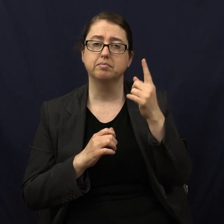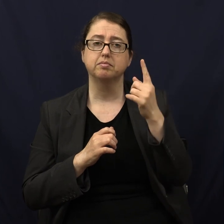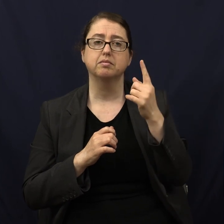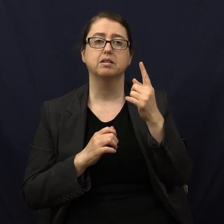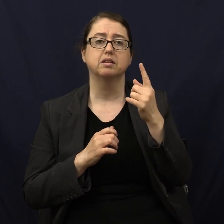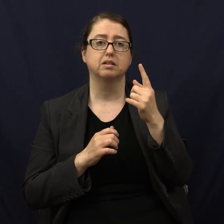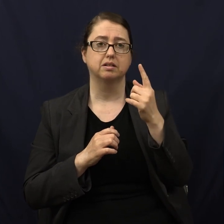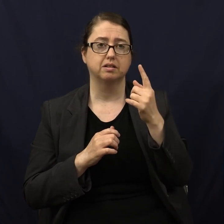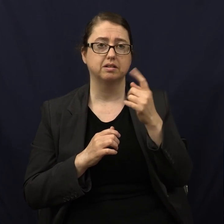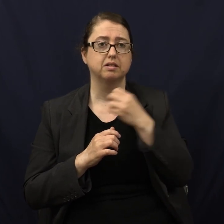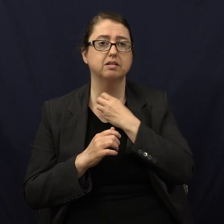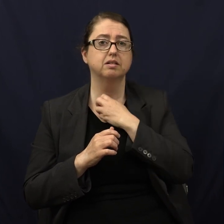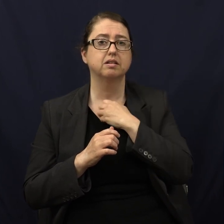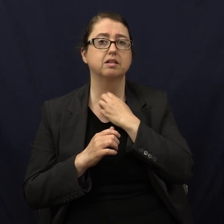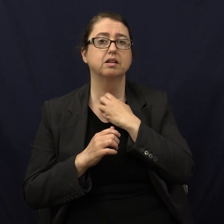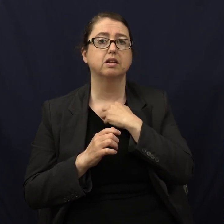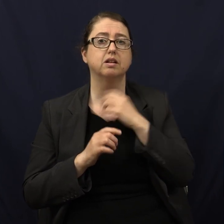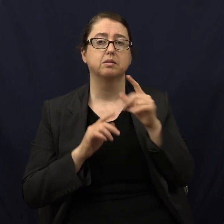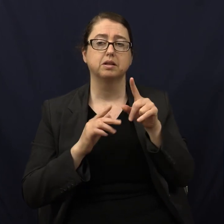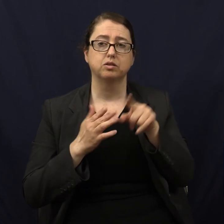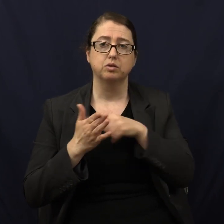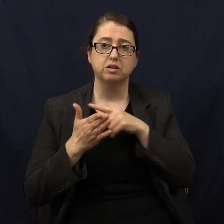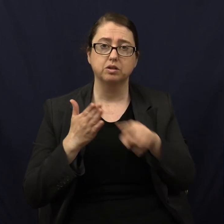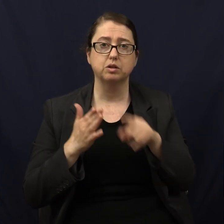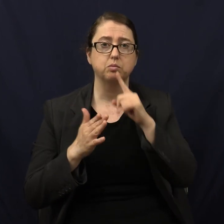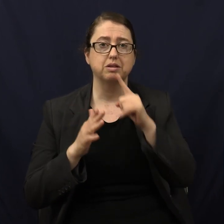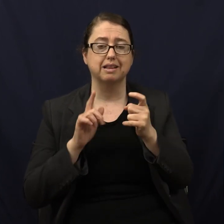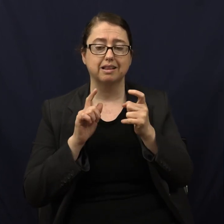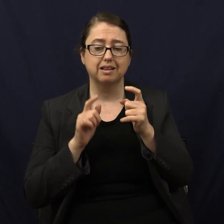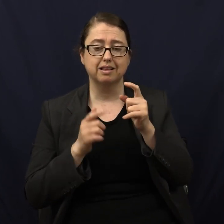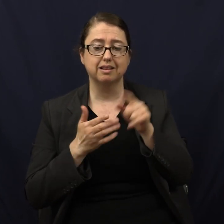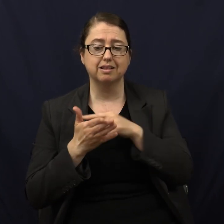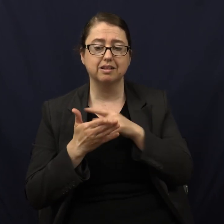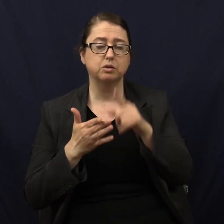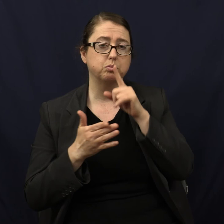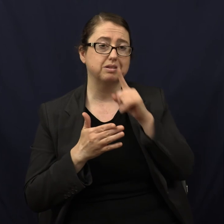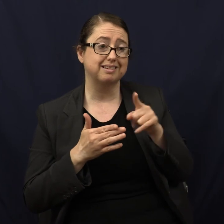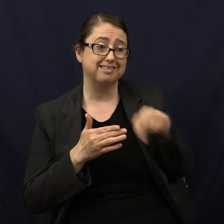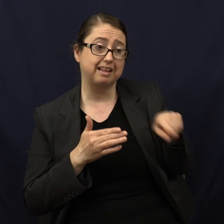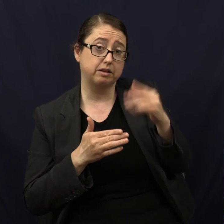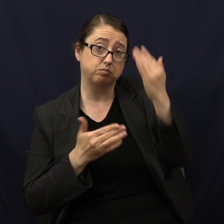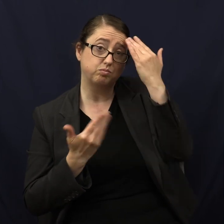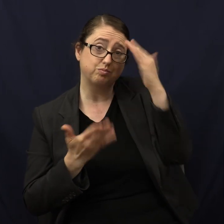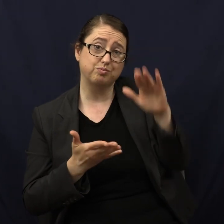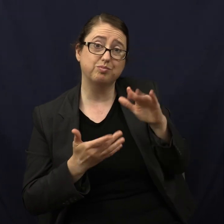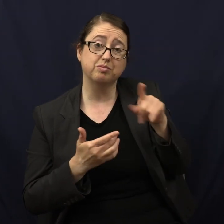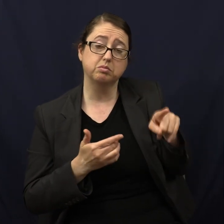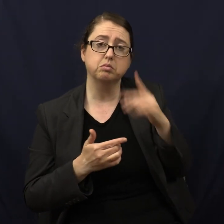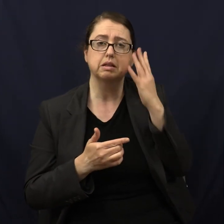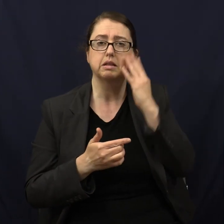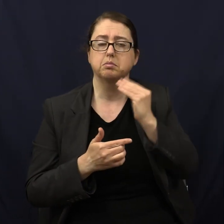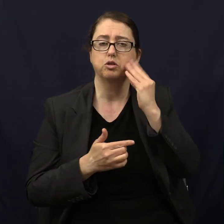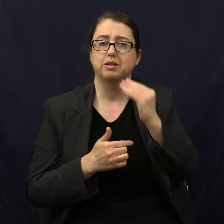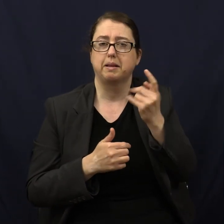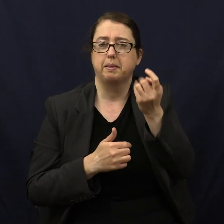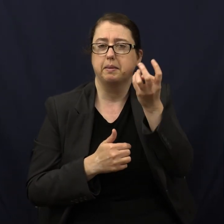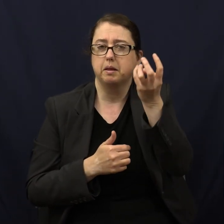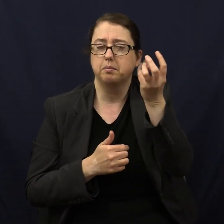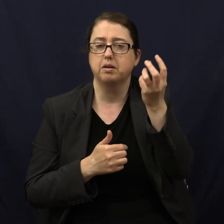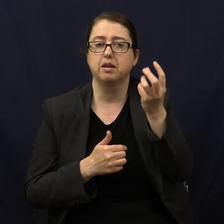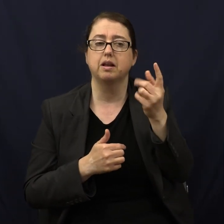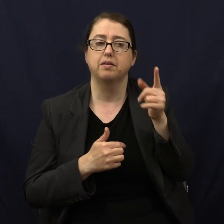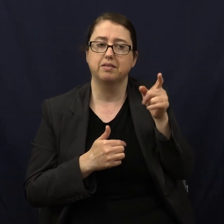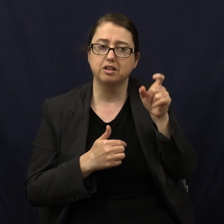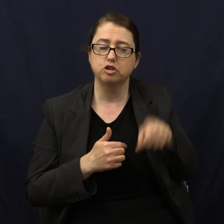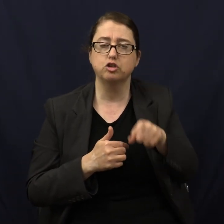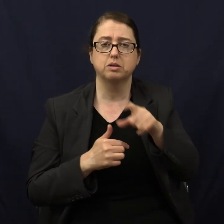Some have felt at liberty to criticize and question and find fault with health reform principles of which they knew little by what? Experience. They should stand